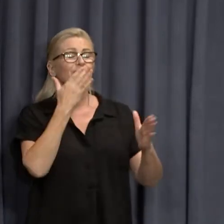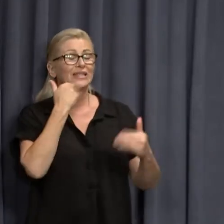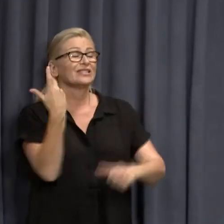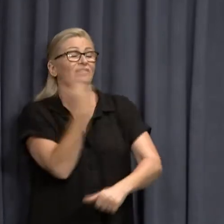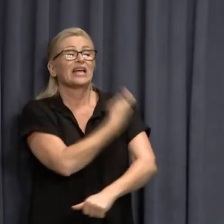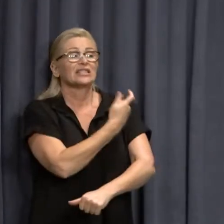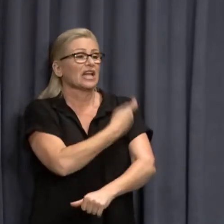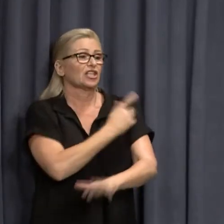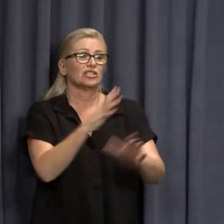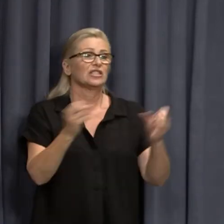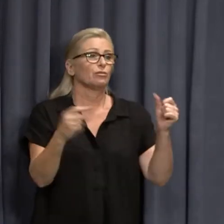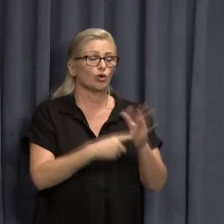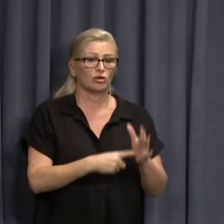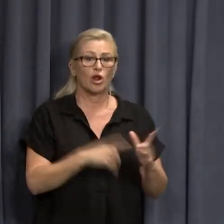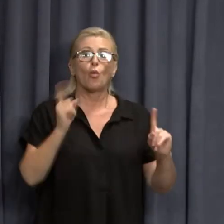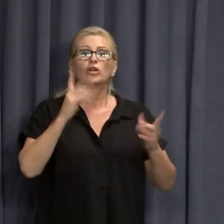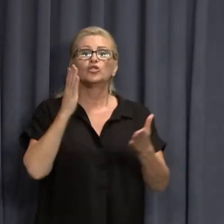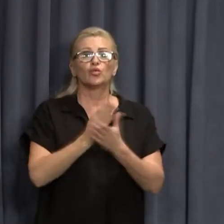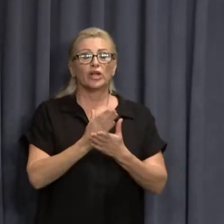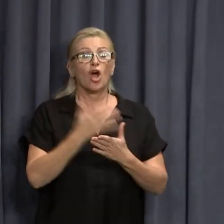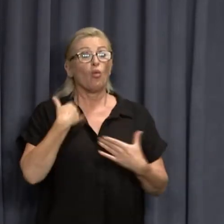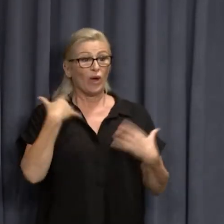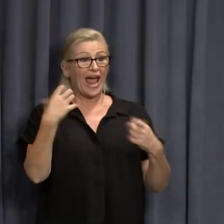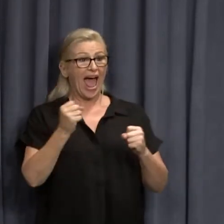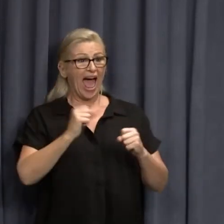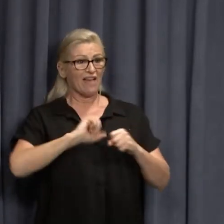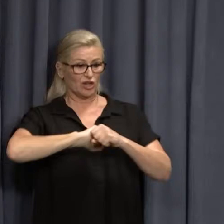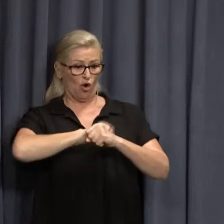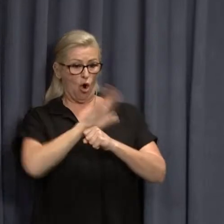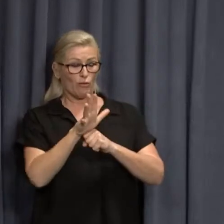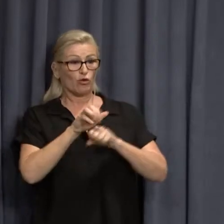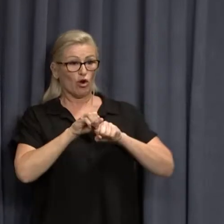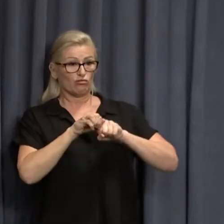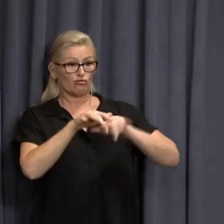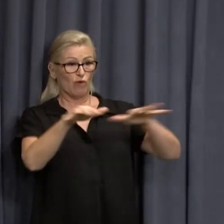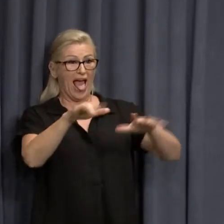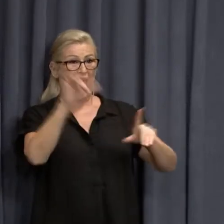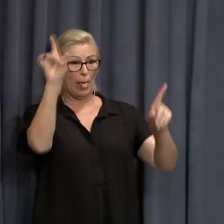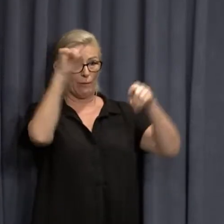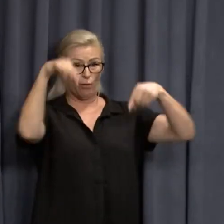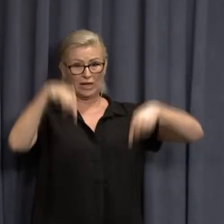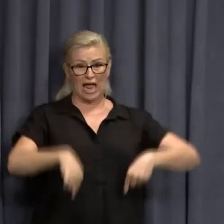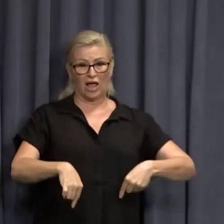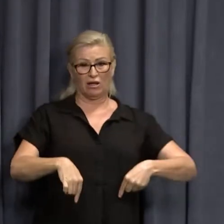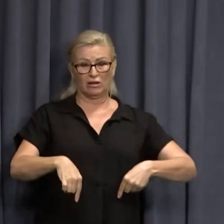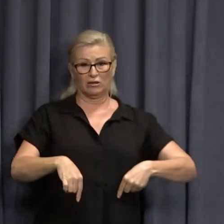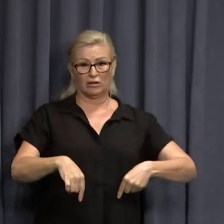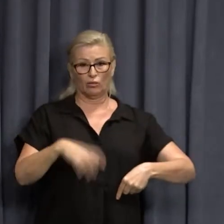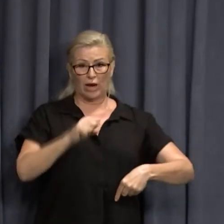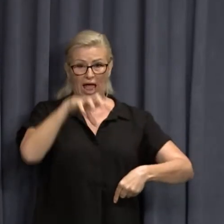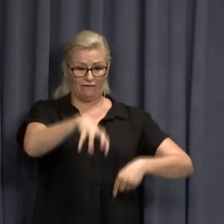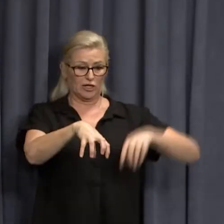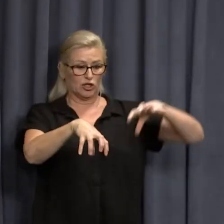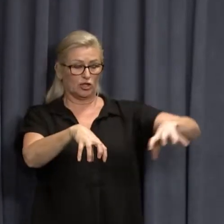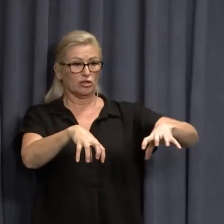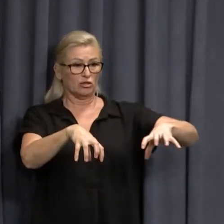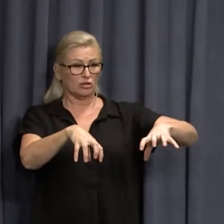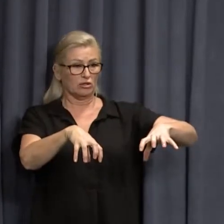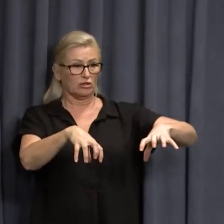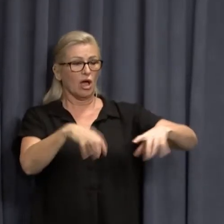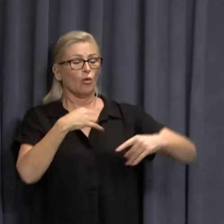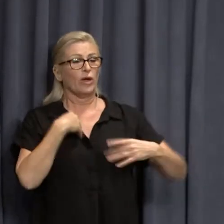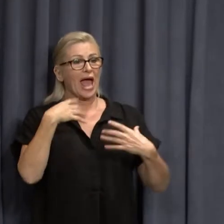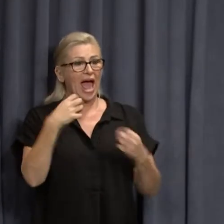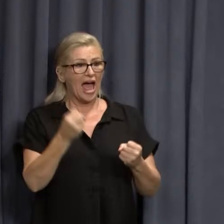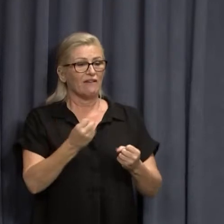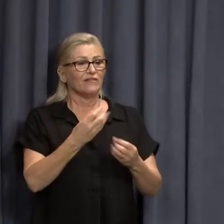the reality is we have a cluster in Western Australia of Omicron. In fact, we have a couple. And we have some